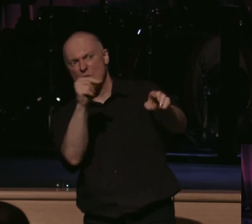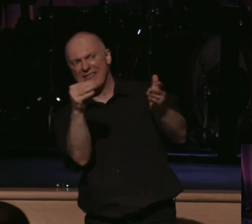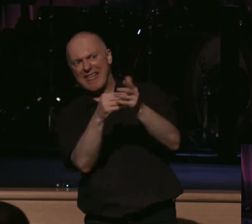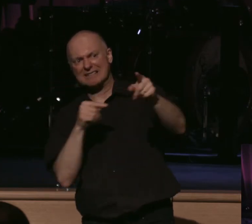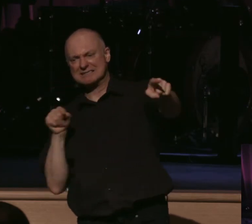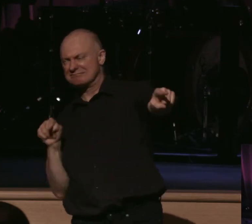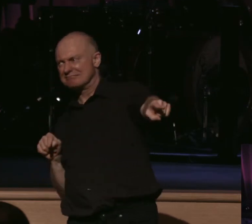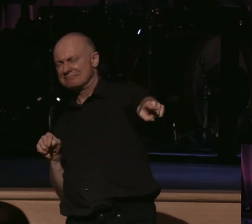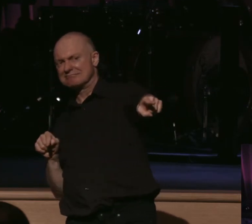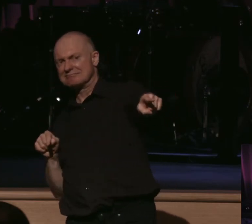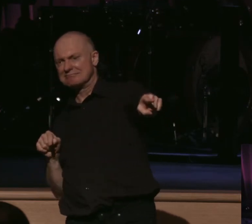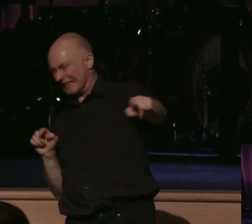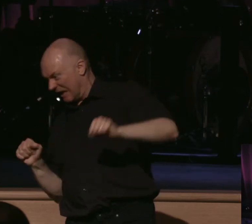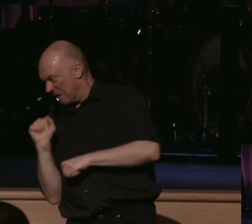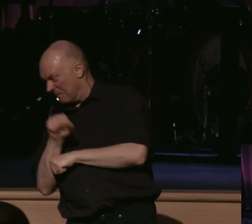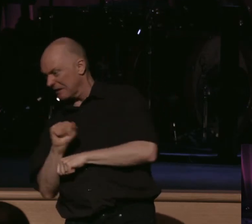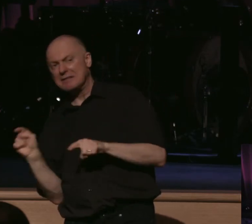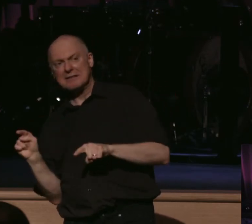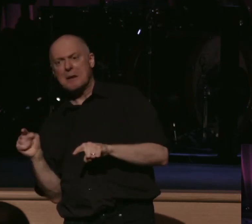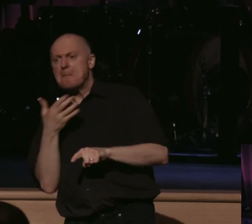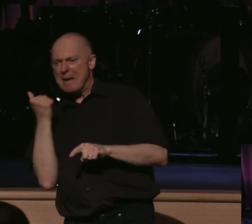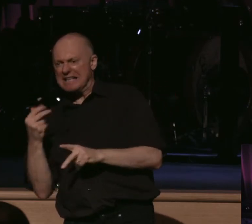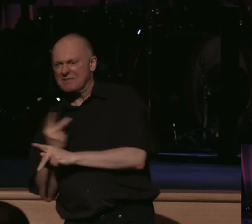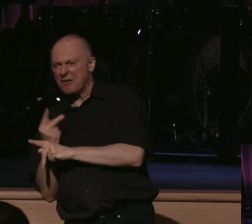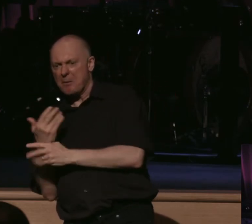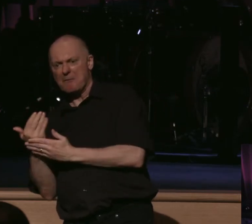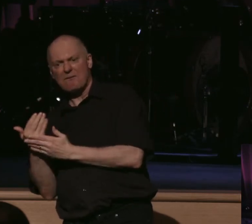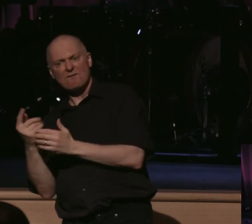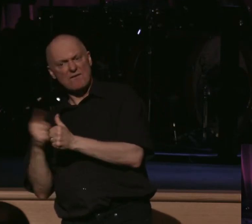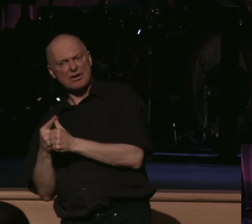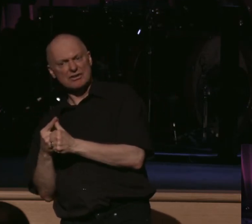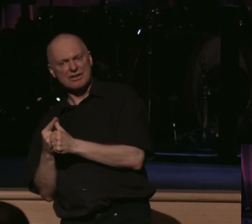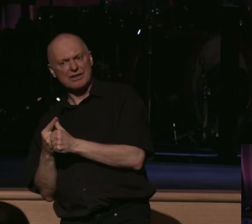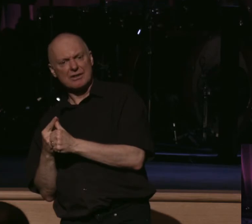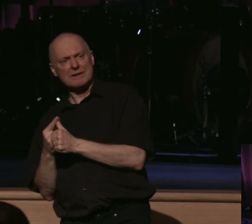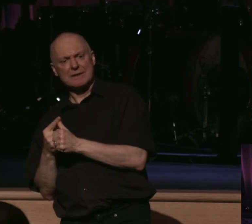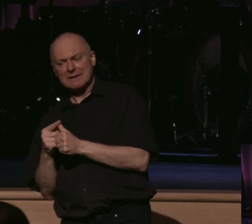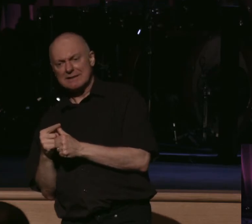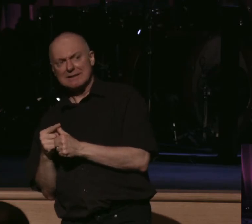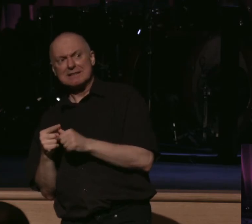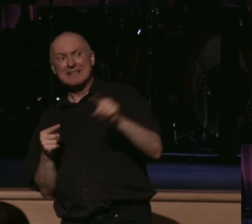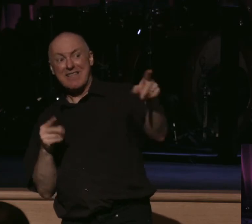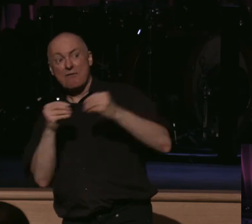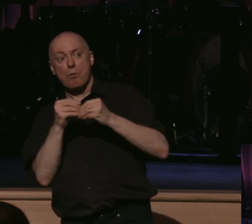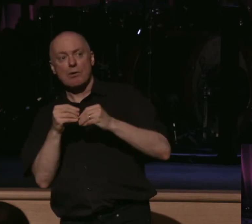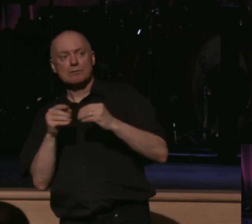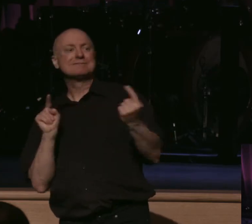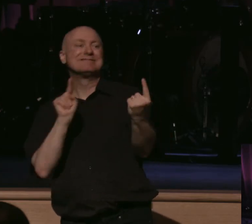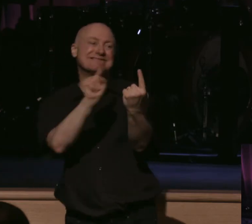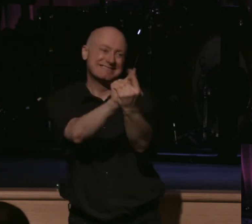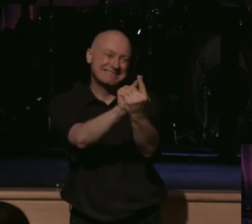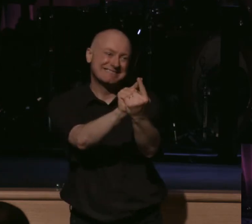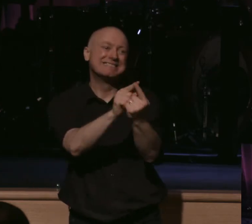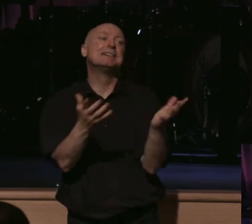and if not, while the other is yet a great way off, he sends a delegation and he asks for terms of peace. Now, very interesting.